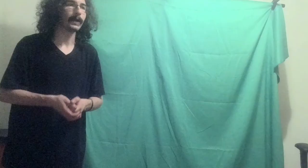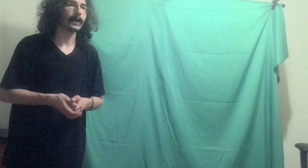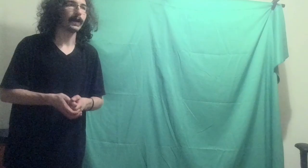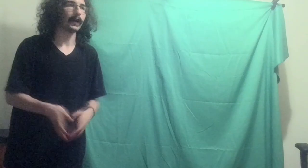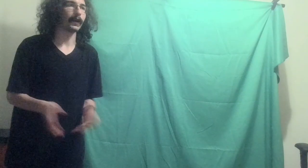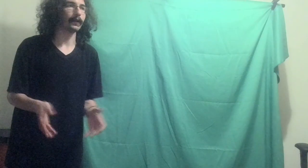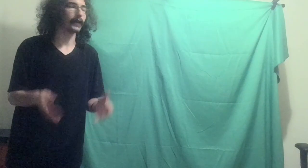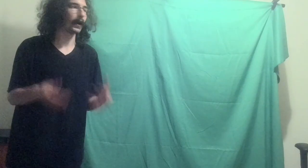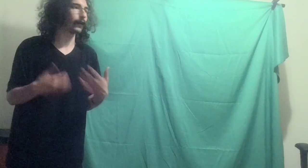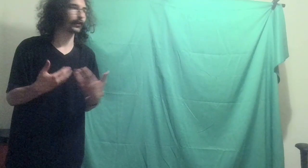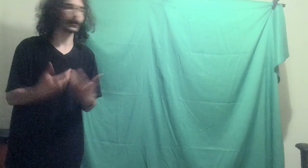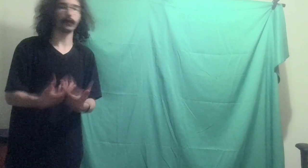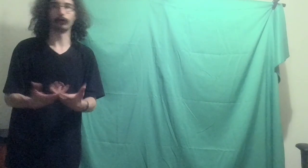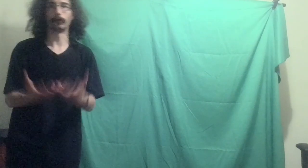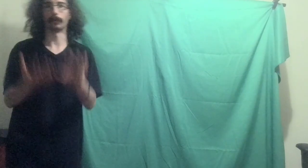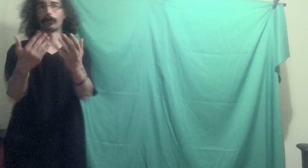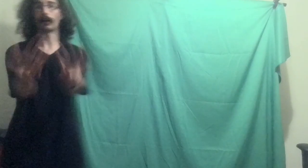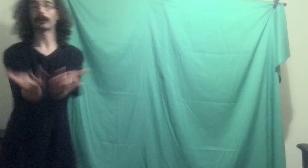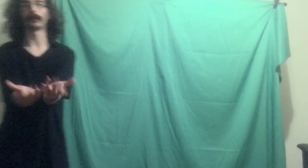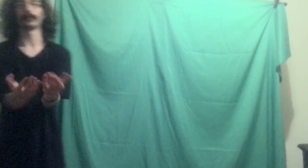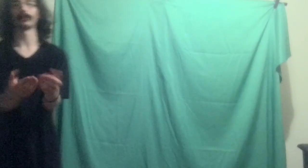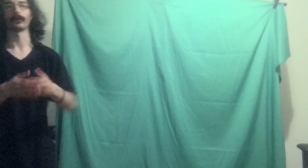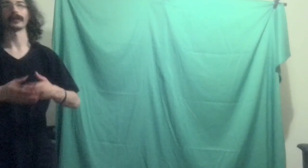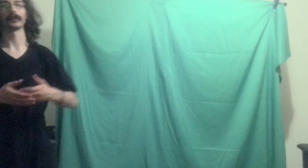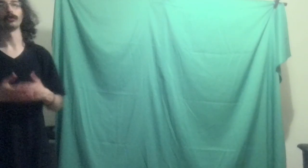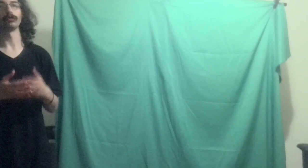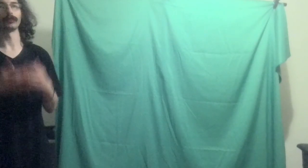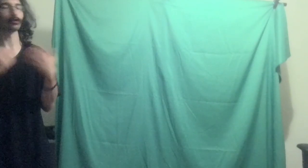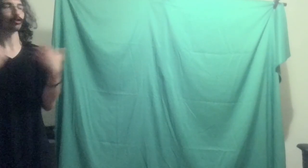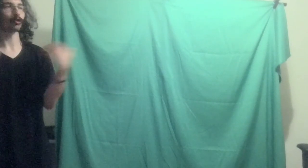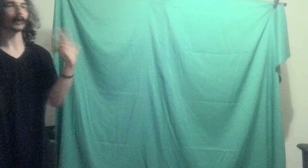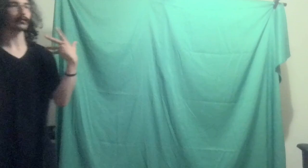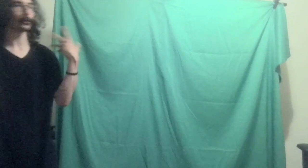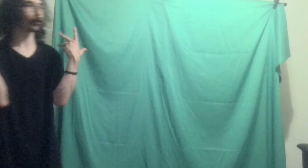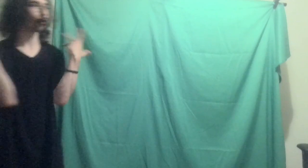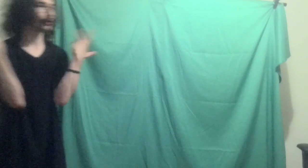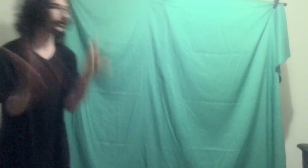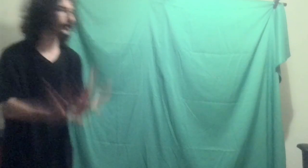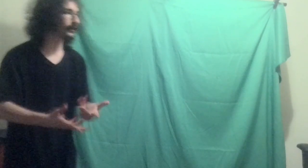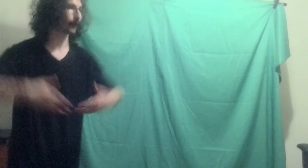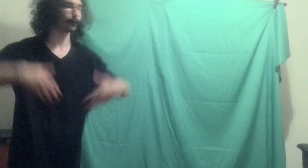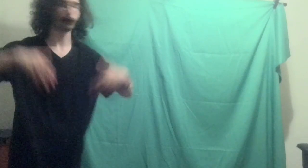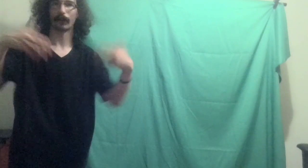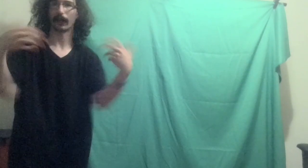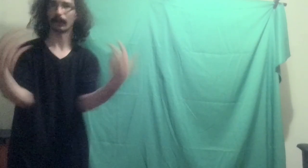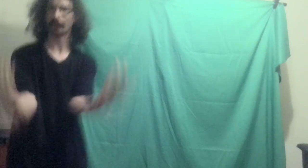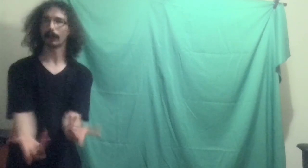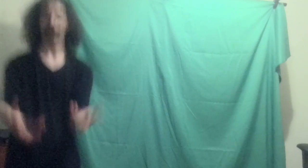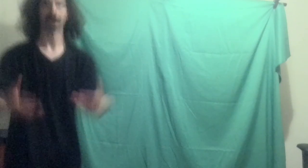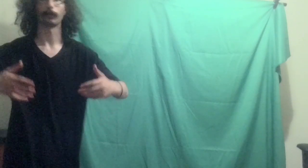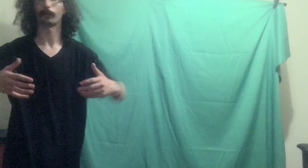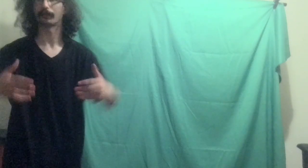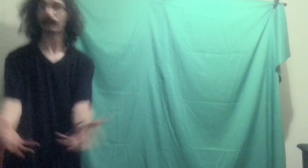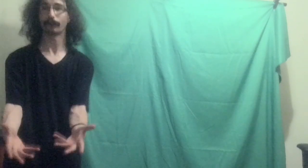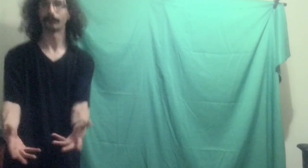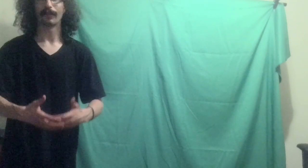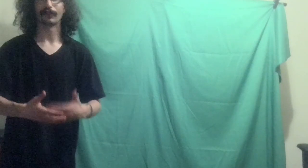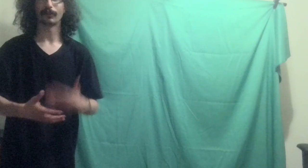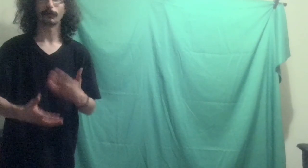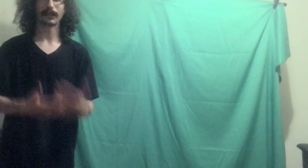And I don't think enough YouTubers talk about this, how like you get so wrapped up in all the details and all the analytics and the precision that you begin